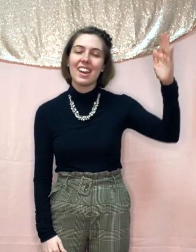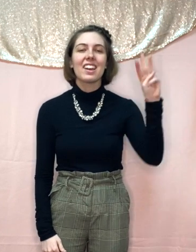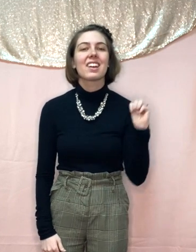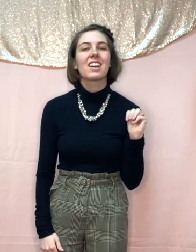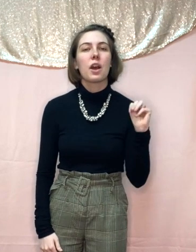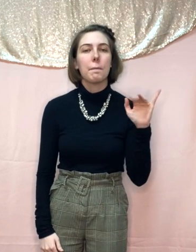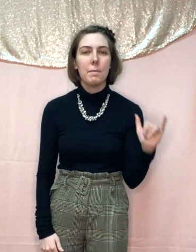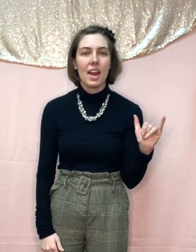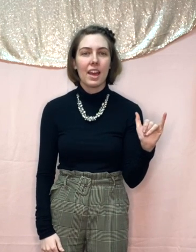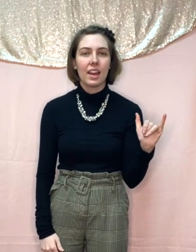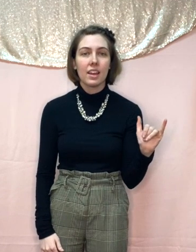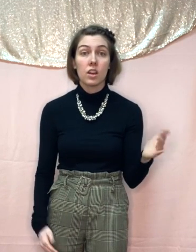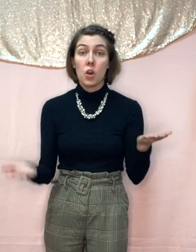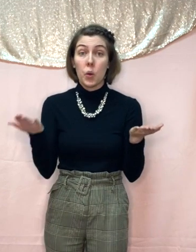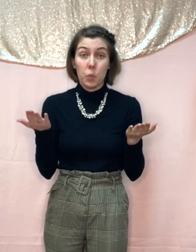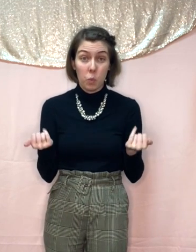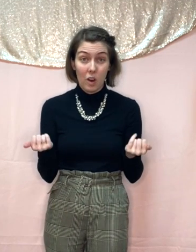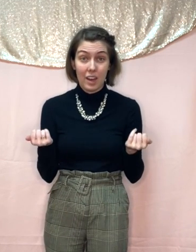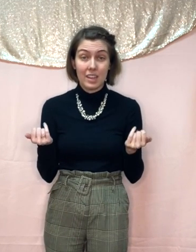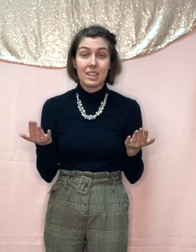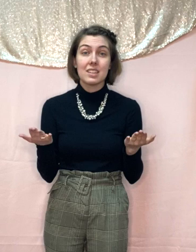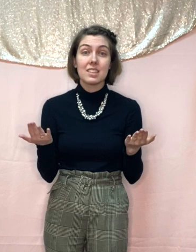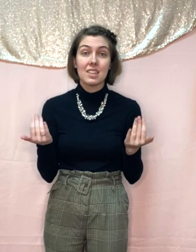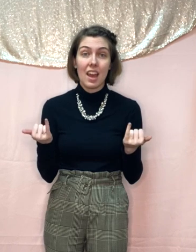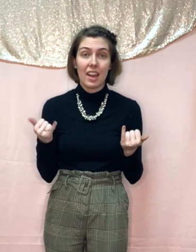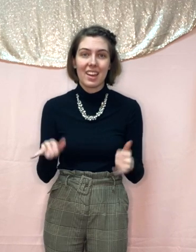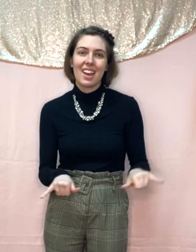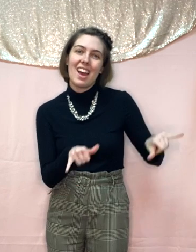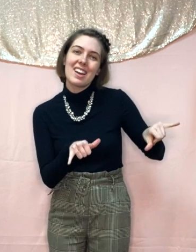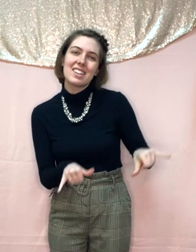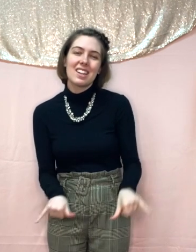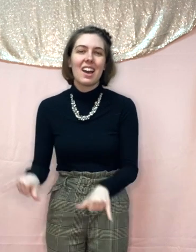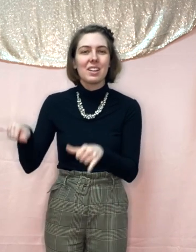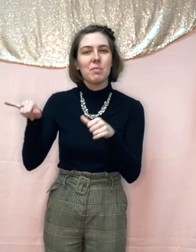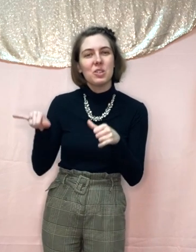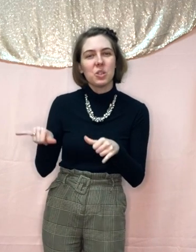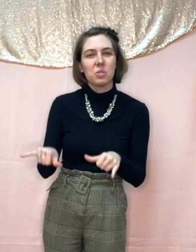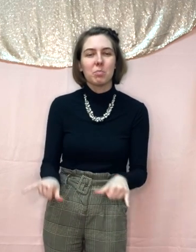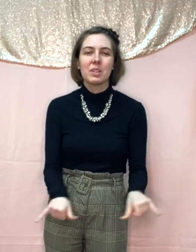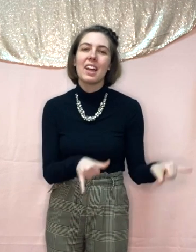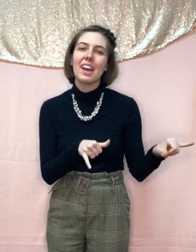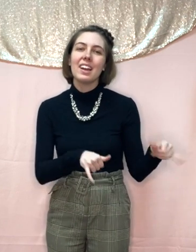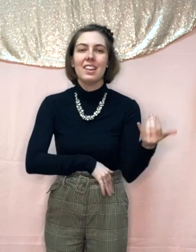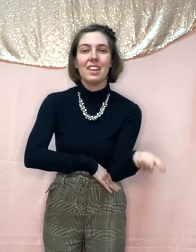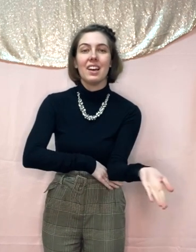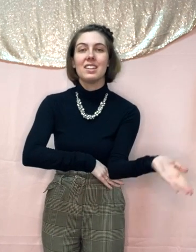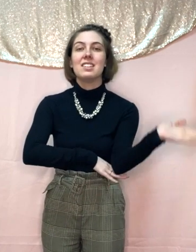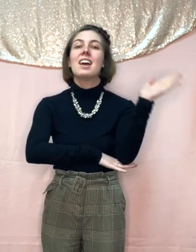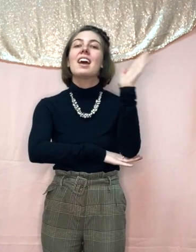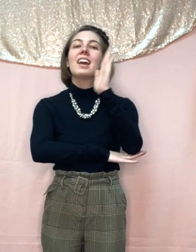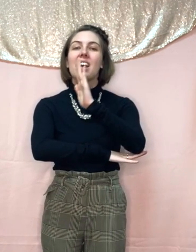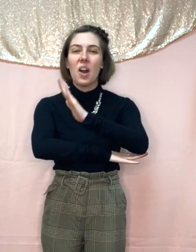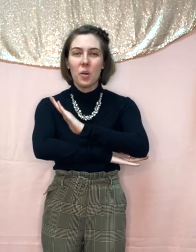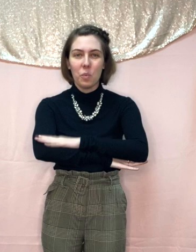May, what do you say? Time to play the